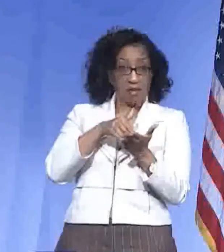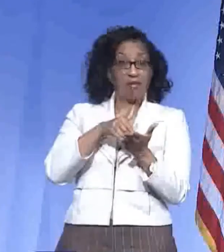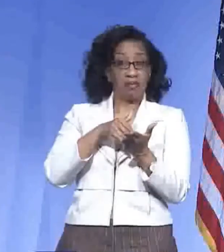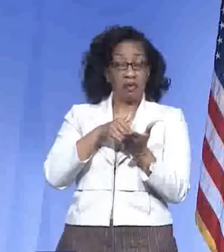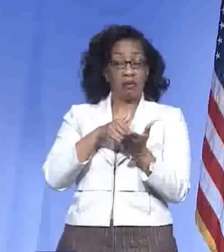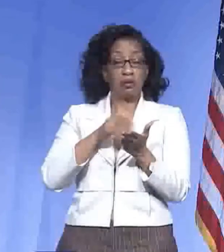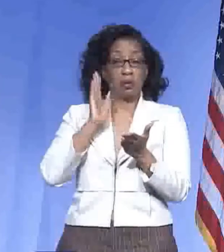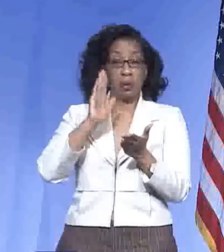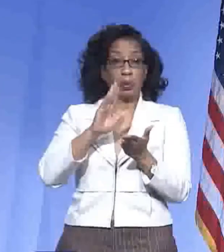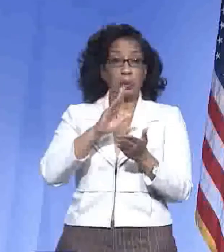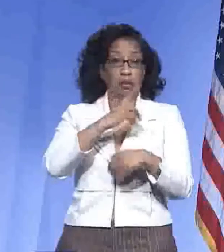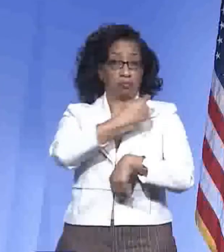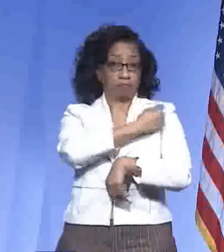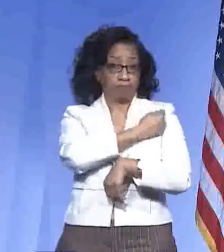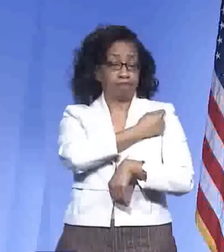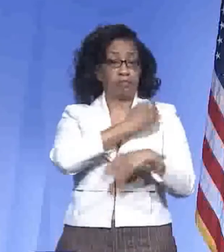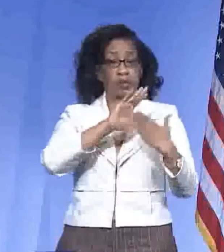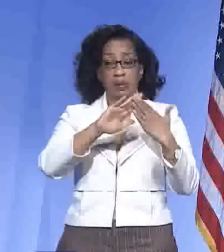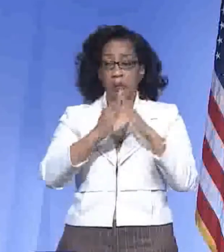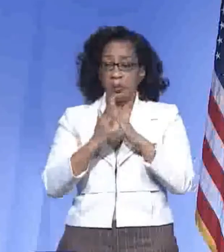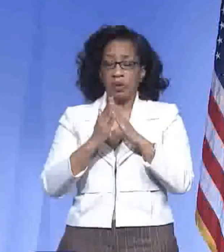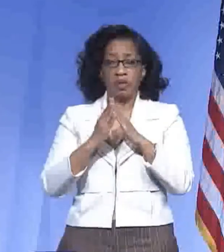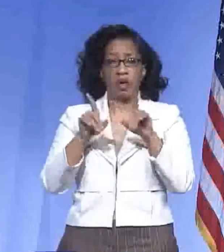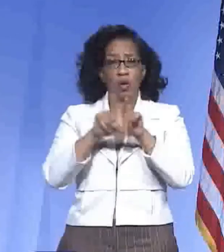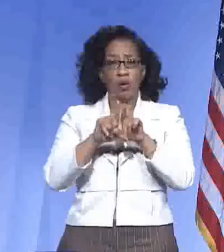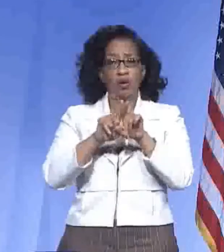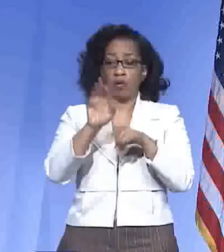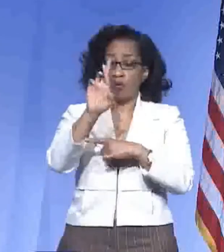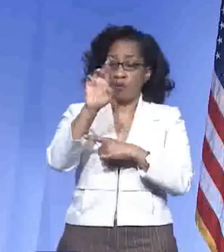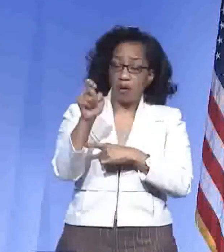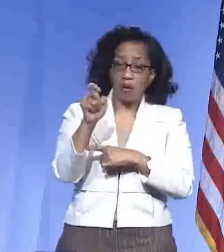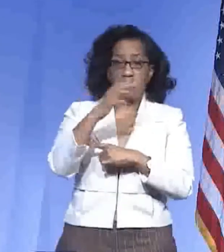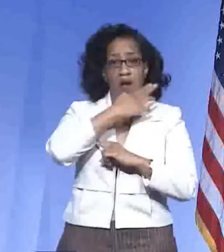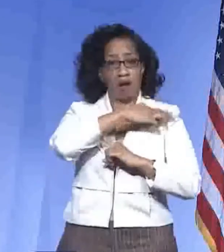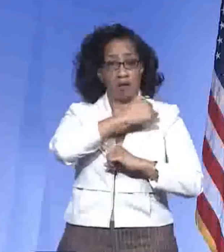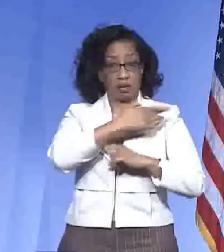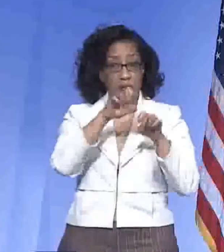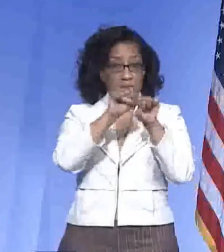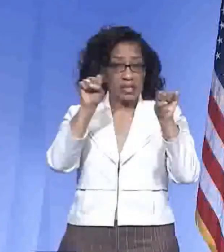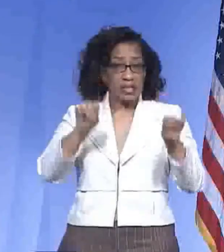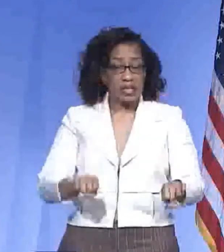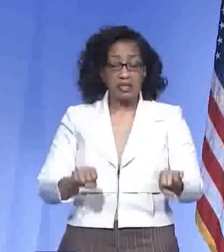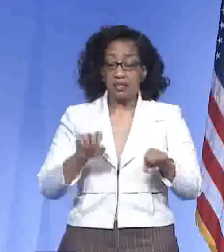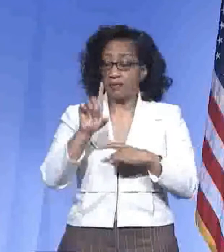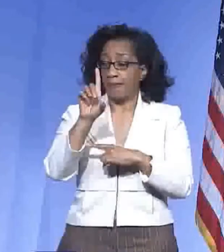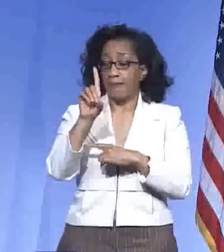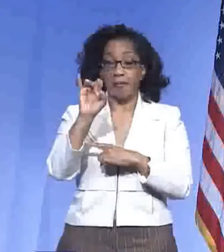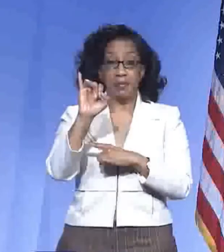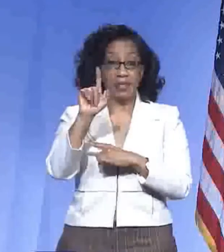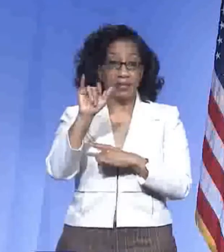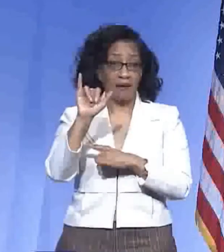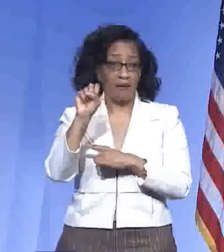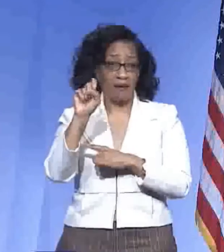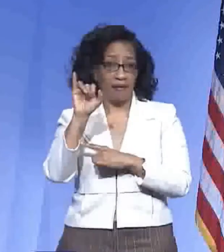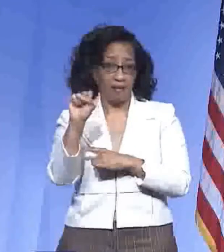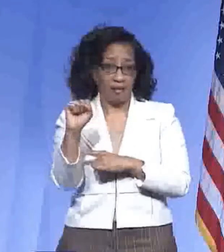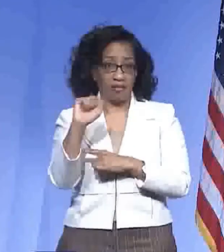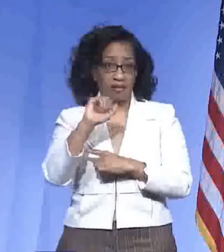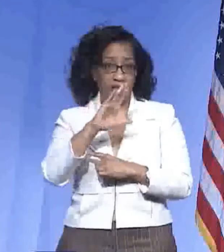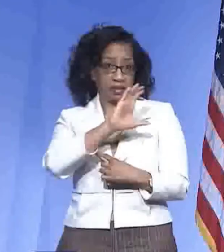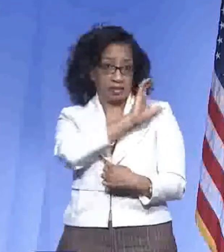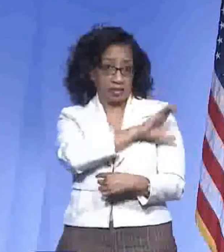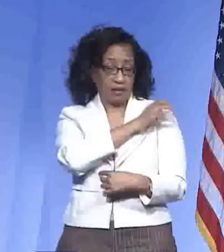their work, and that is the community pharmacies, as well as the hospital systems, dialysis clinics. We're